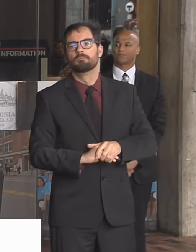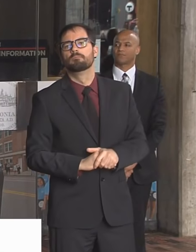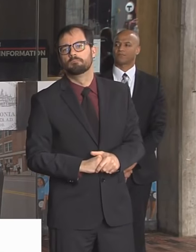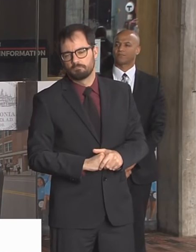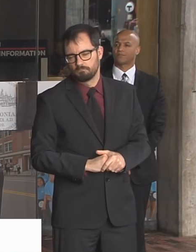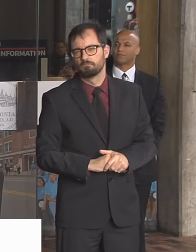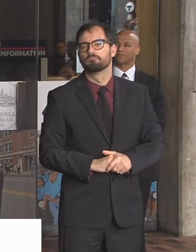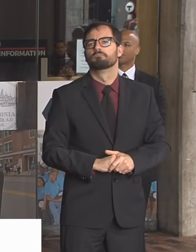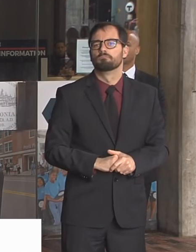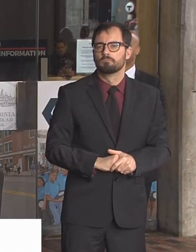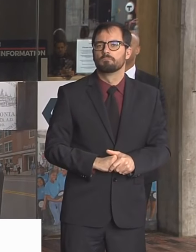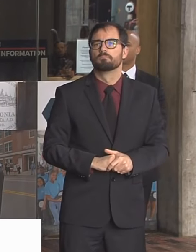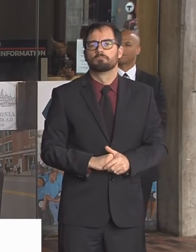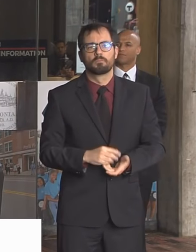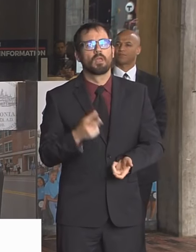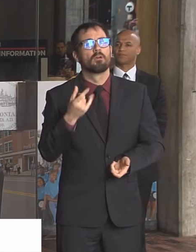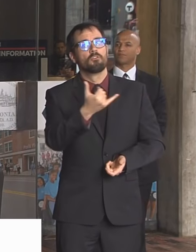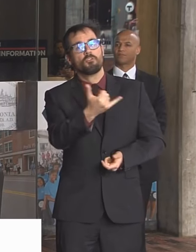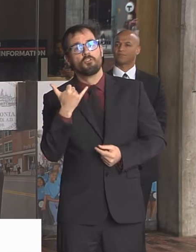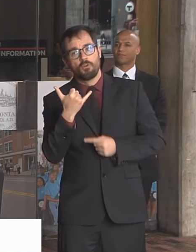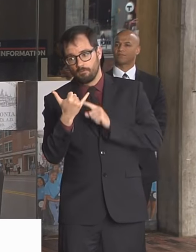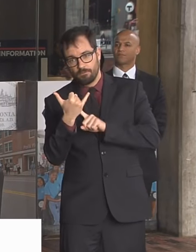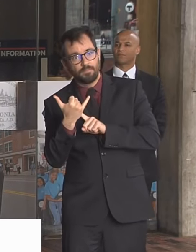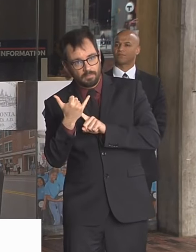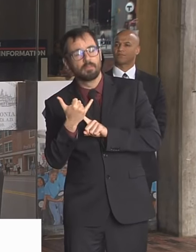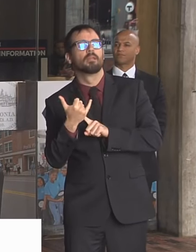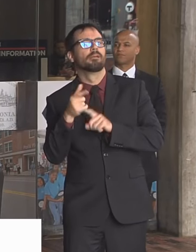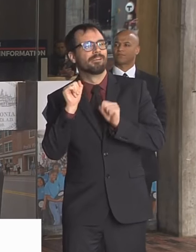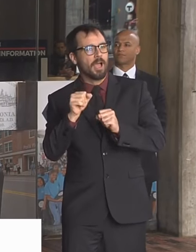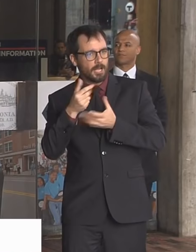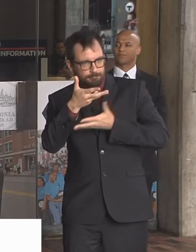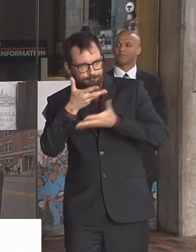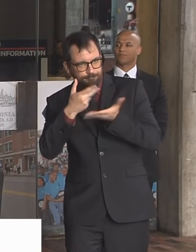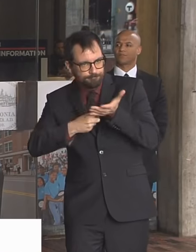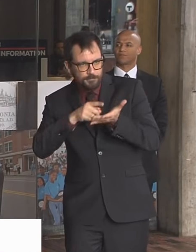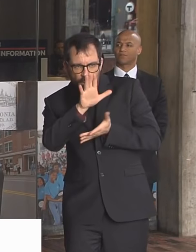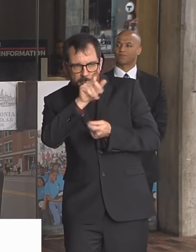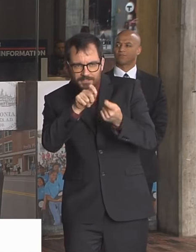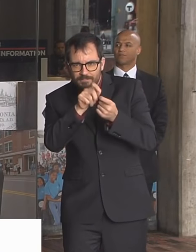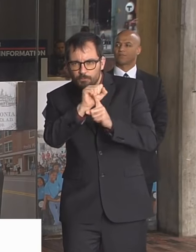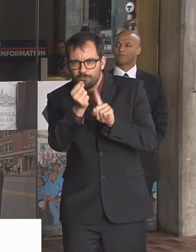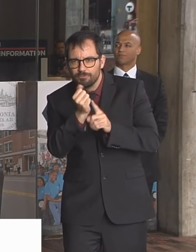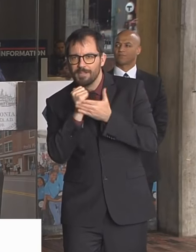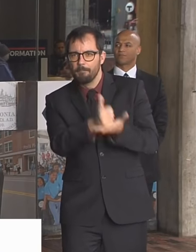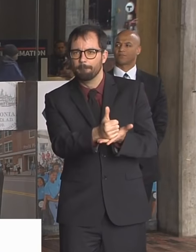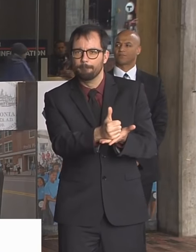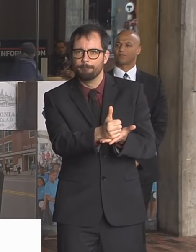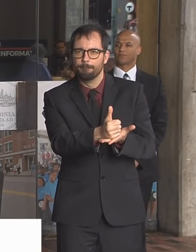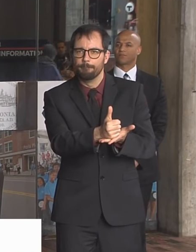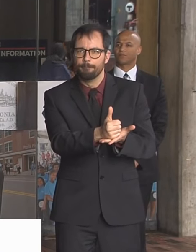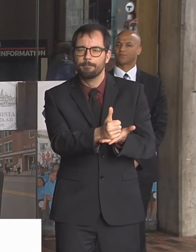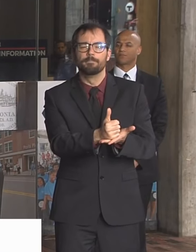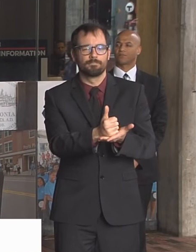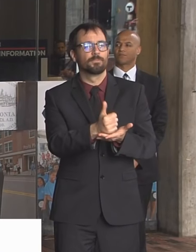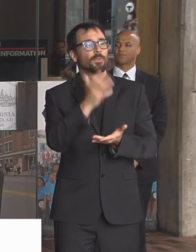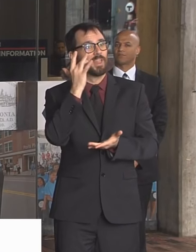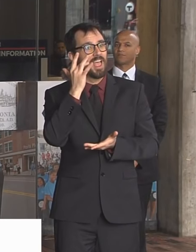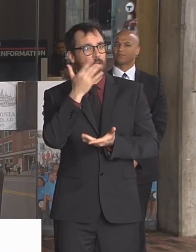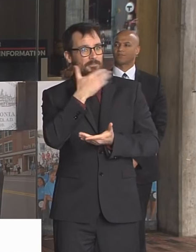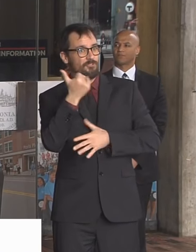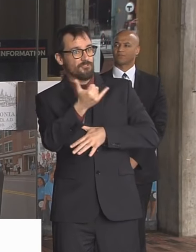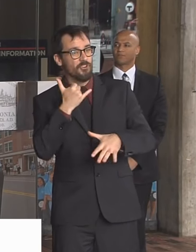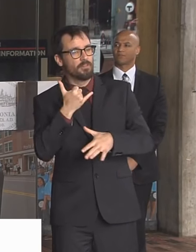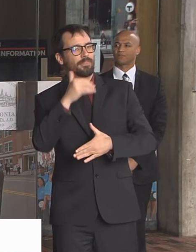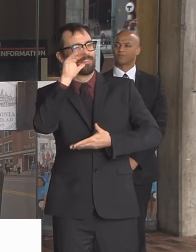That's the best thing to do because, again, it's for your own safety by not having contact with people. Offices without transaction windows are